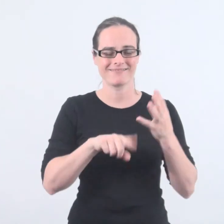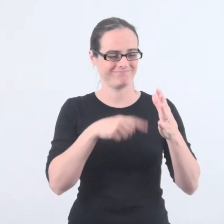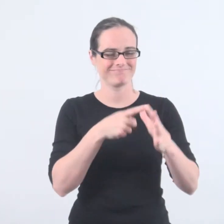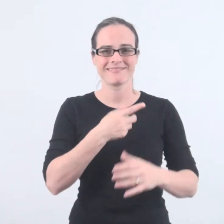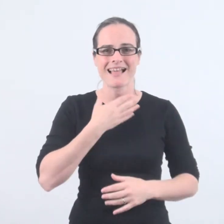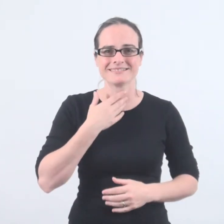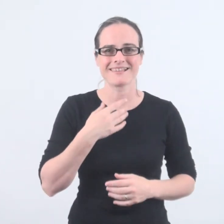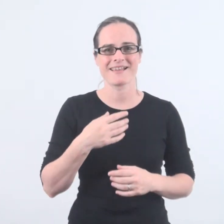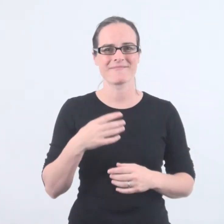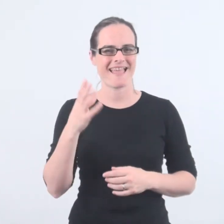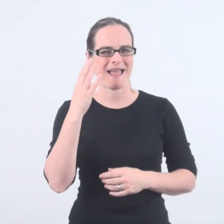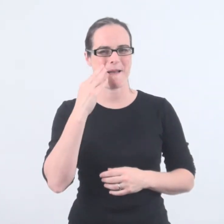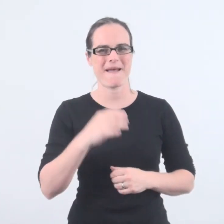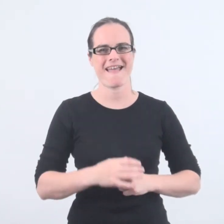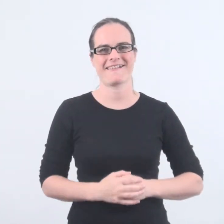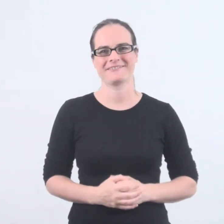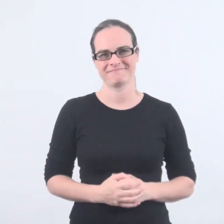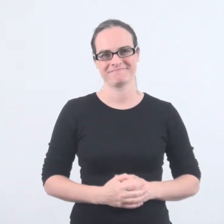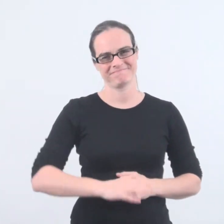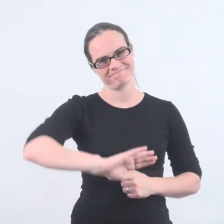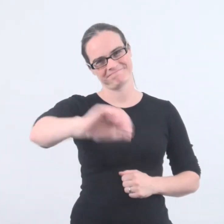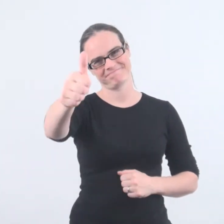Lena, Adam and Emma. Goodbye.